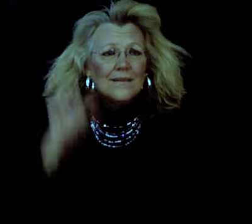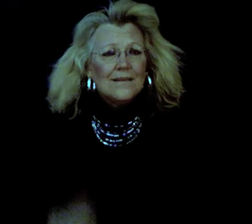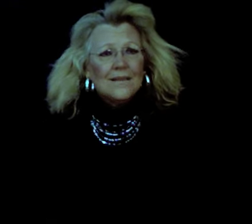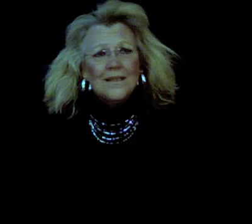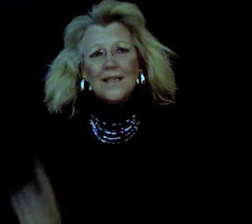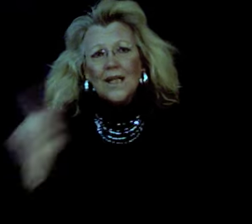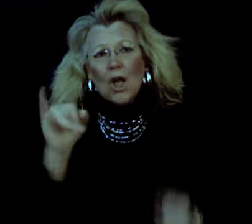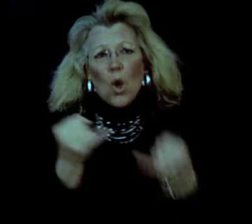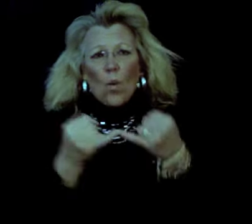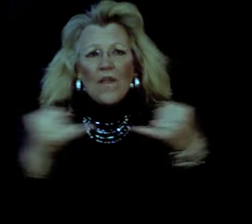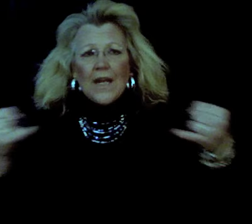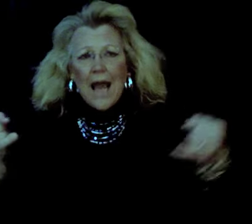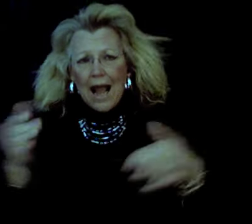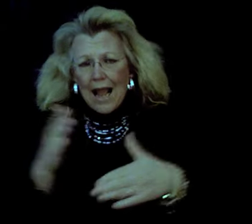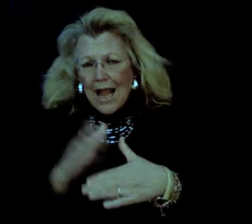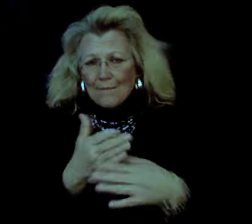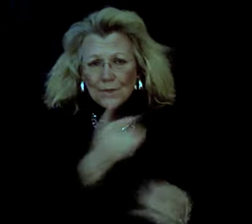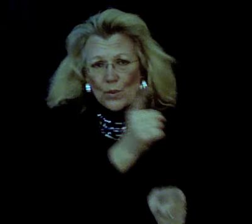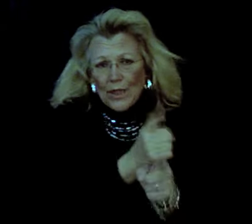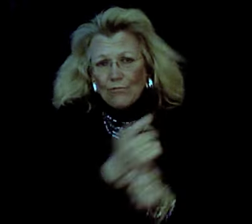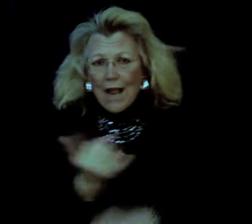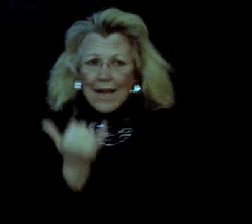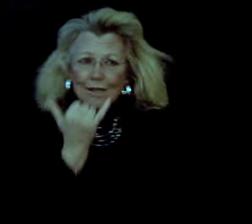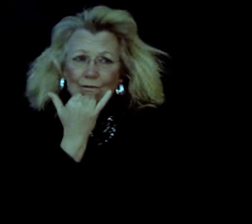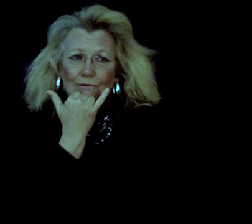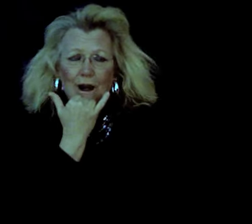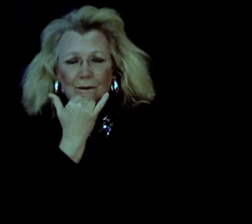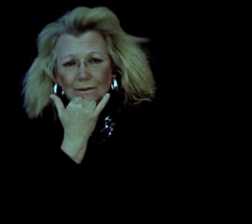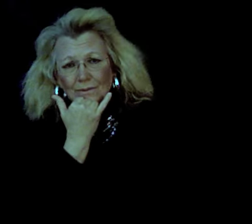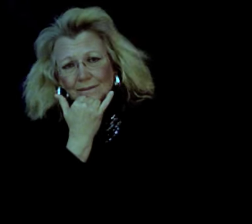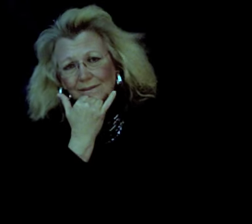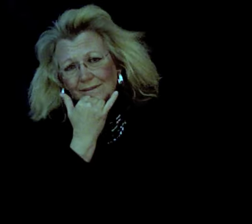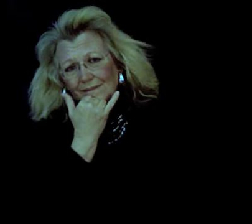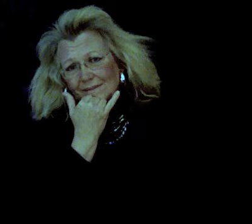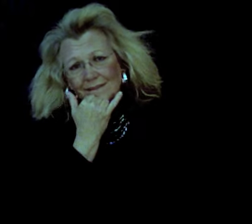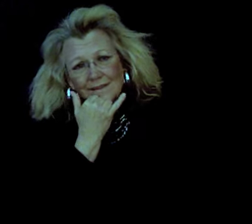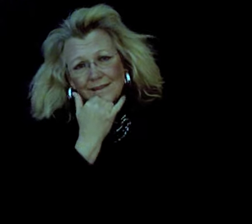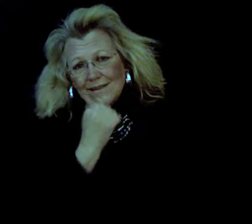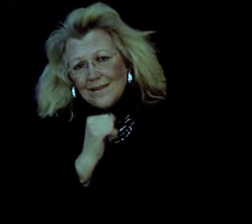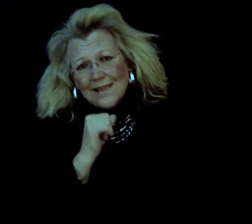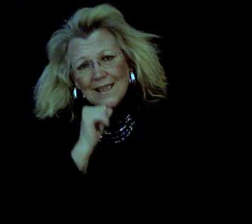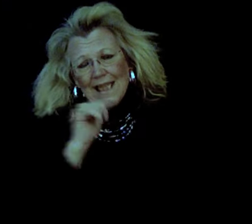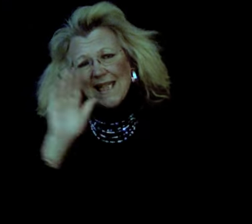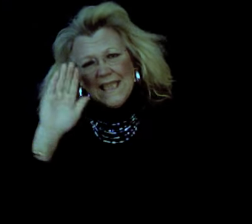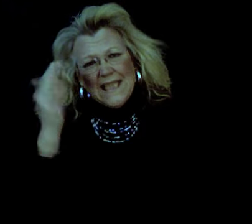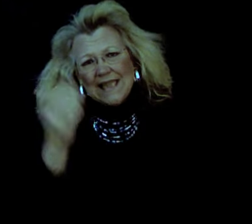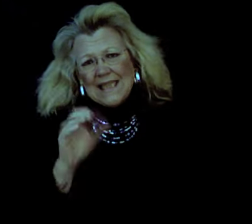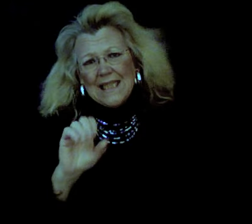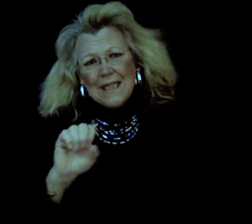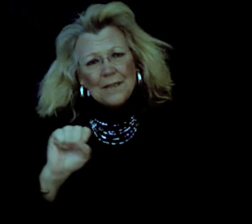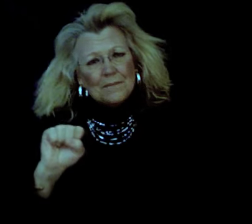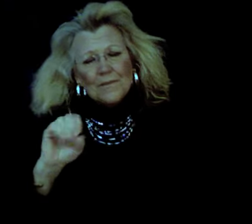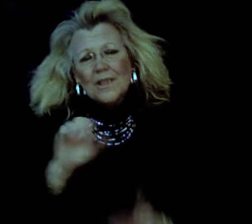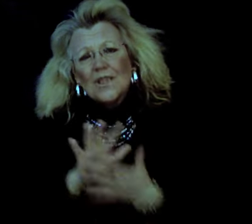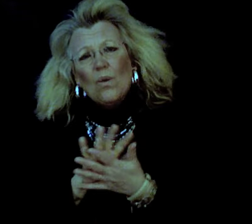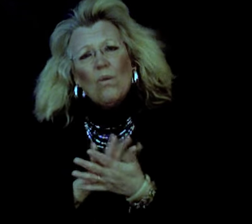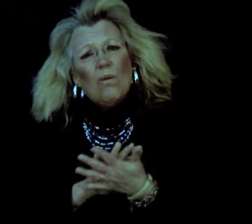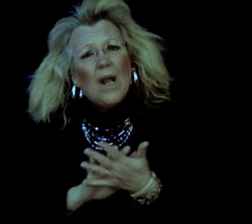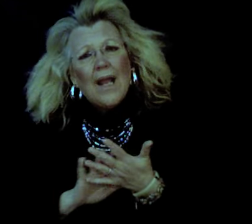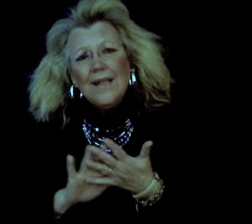When the line between right and right Didn't seem so easy